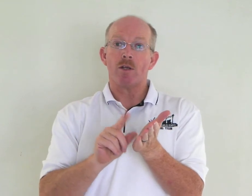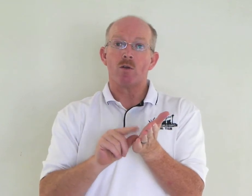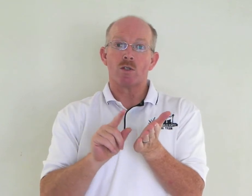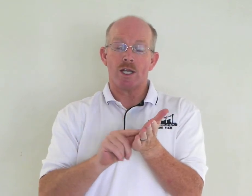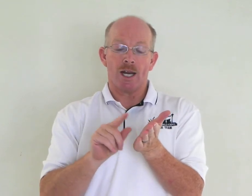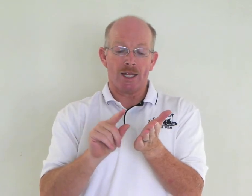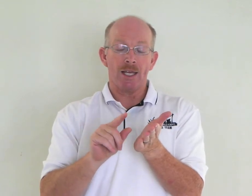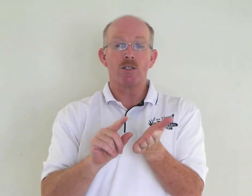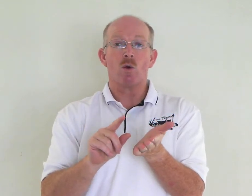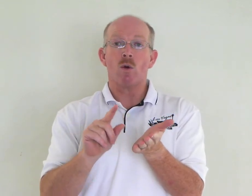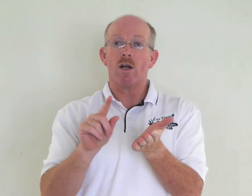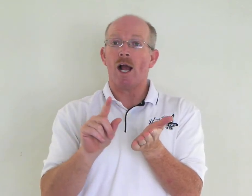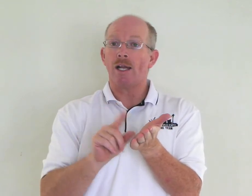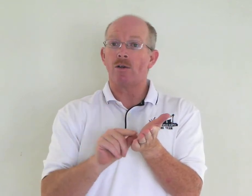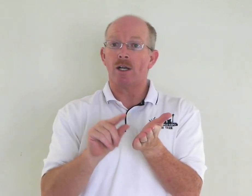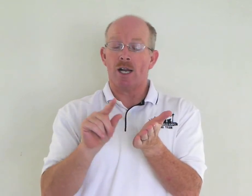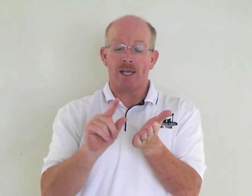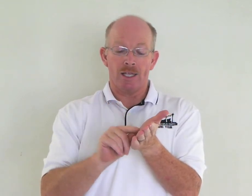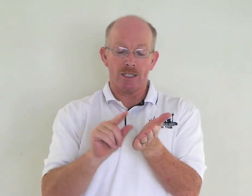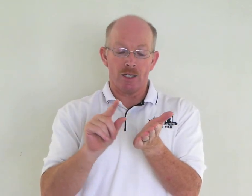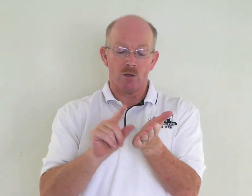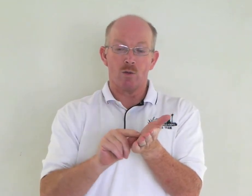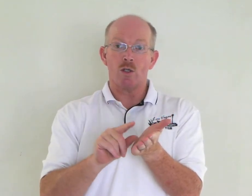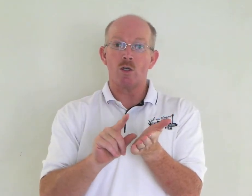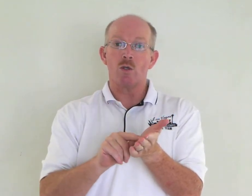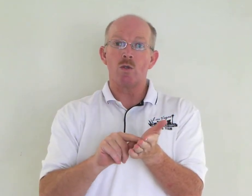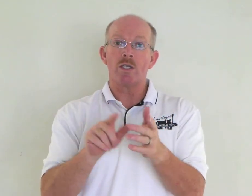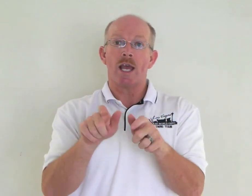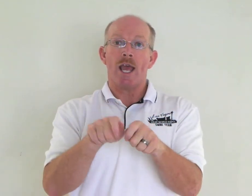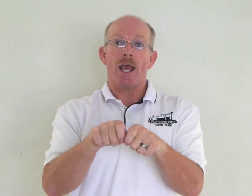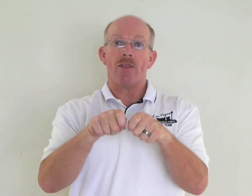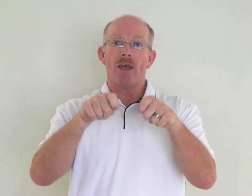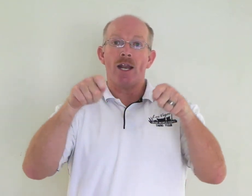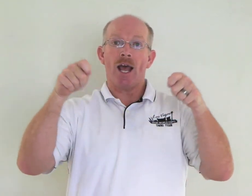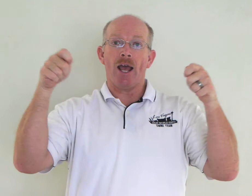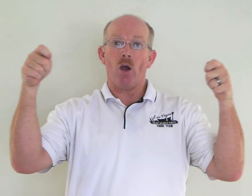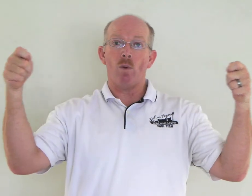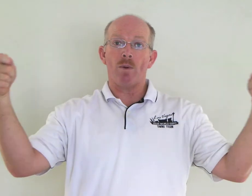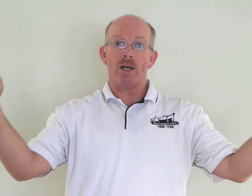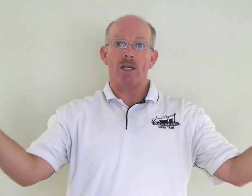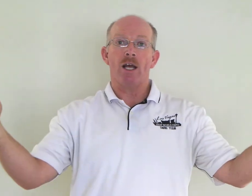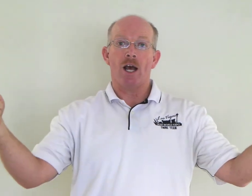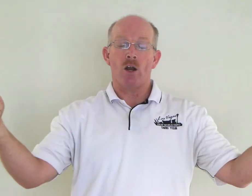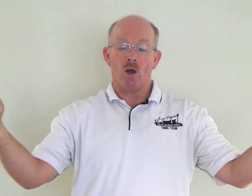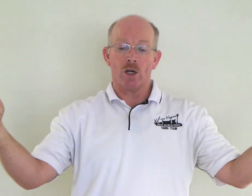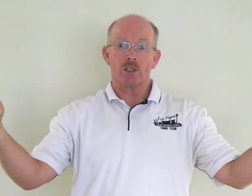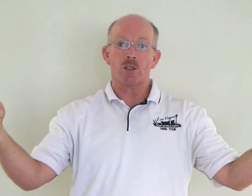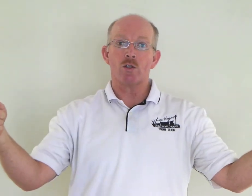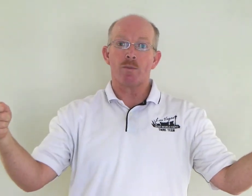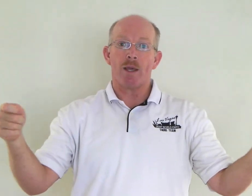You'll see it like this. Or I do it like this. I do news. And then I open a large newspaper.